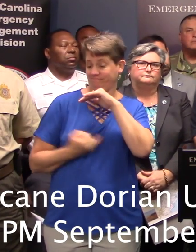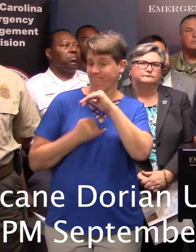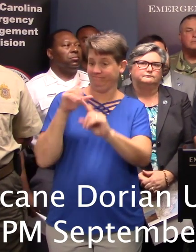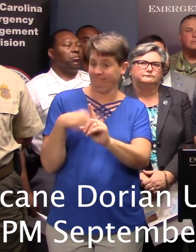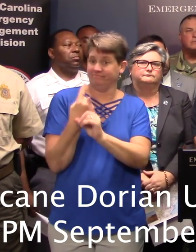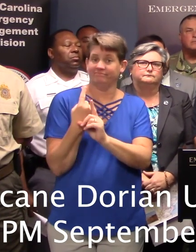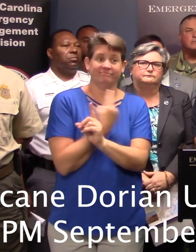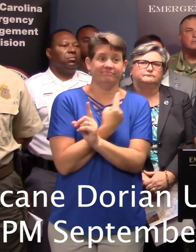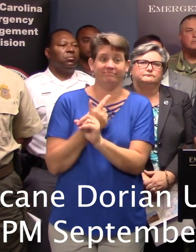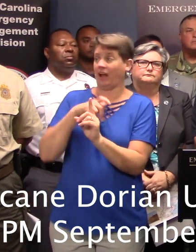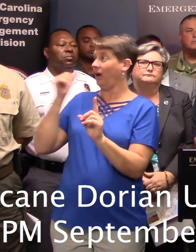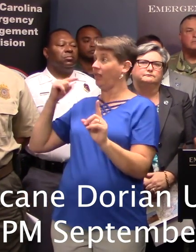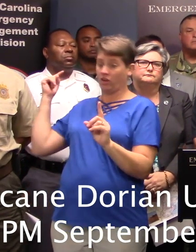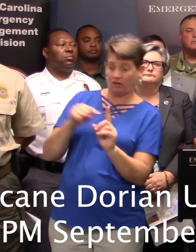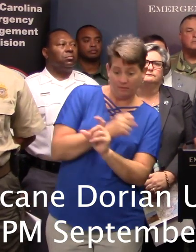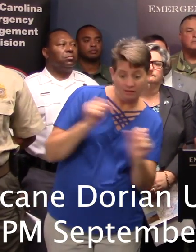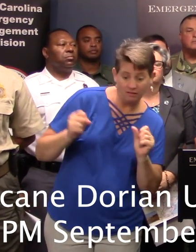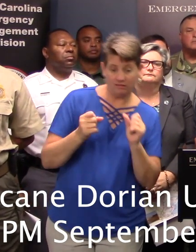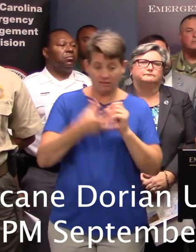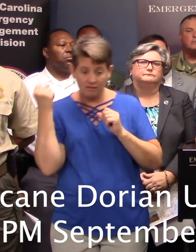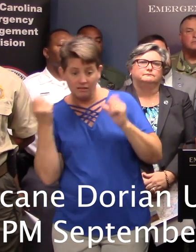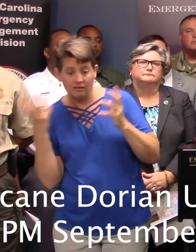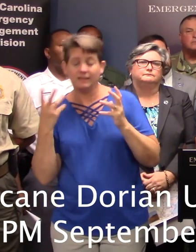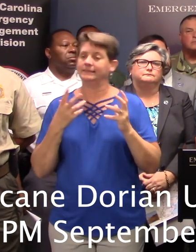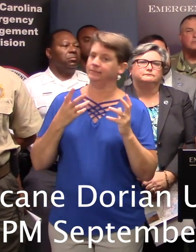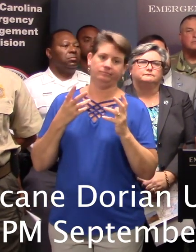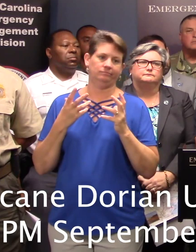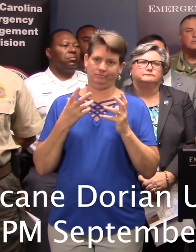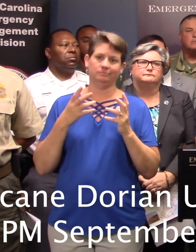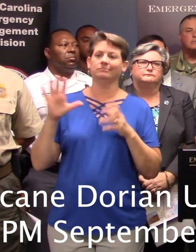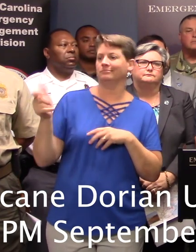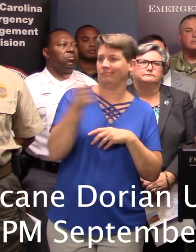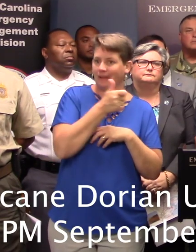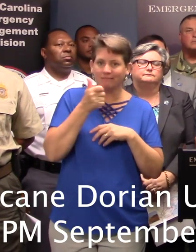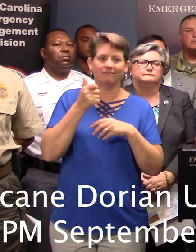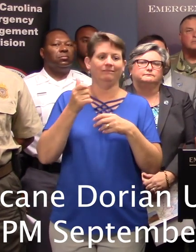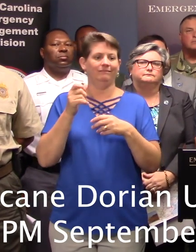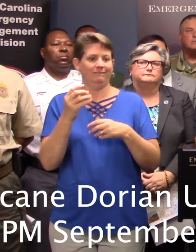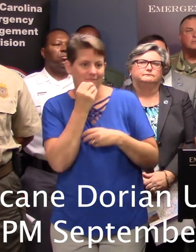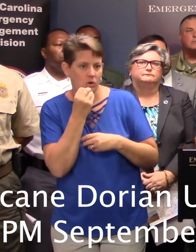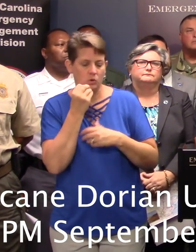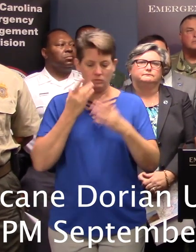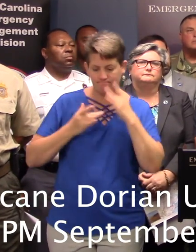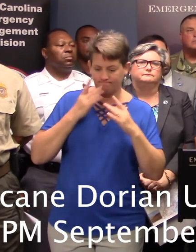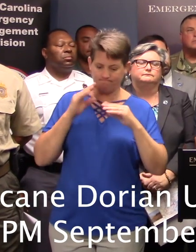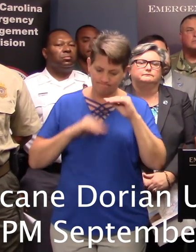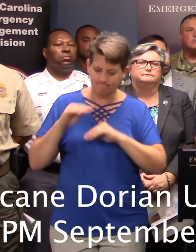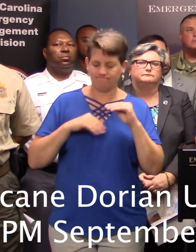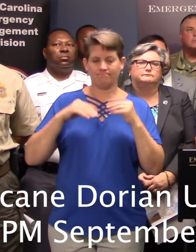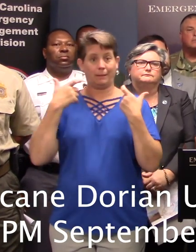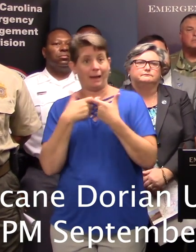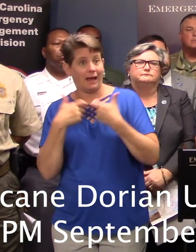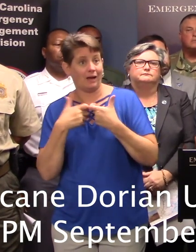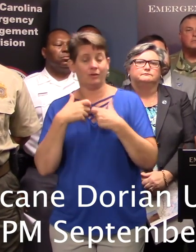where no one's going to be able to get to you. Certainly conserve your food and battery use. Stay away from those downed power lines. They're extremely